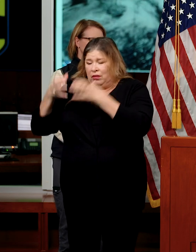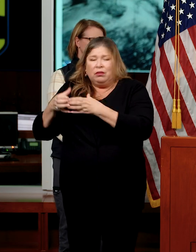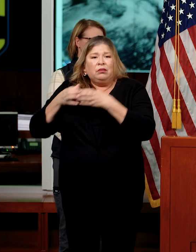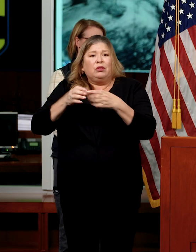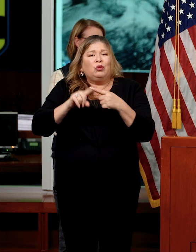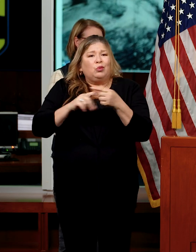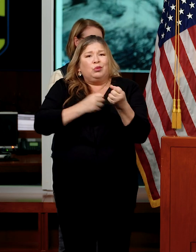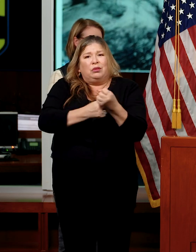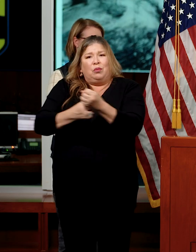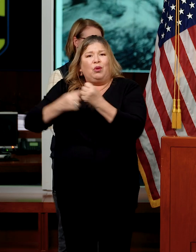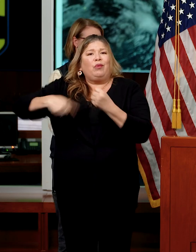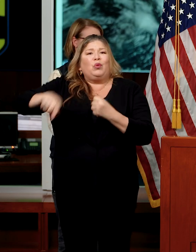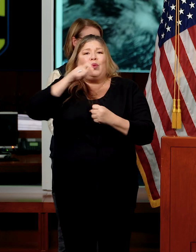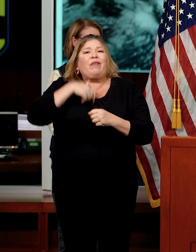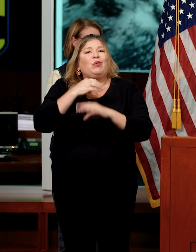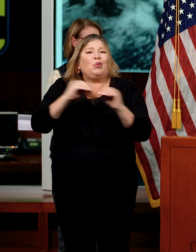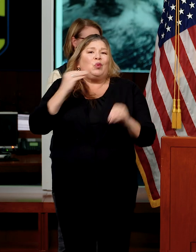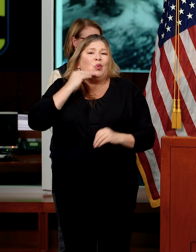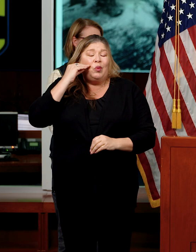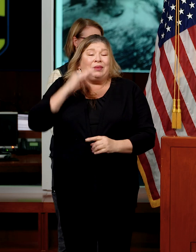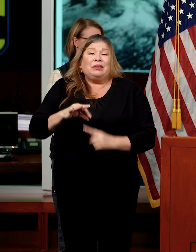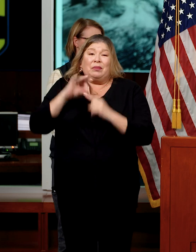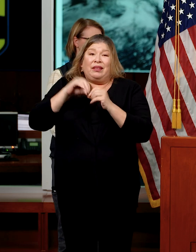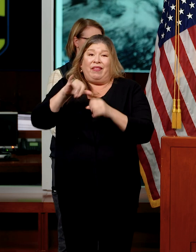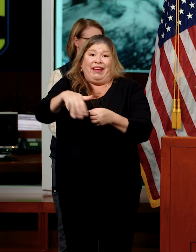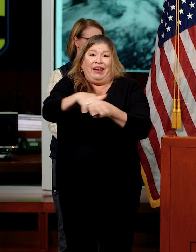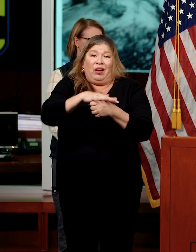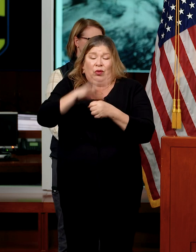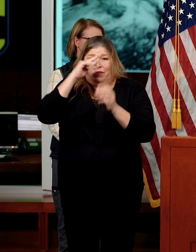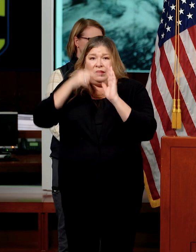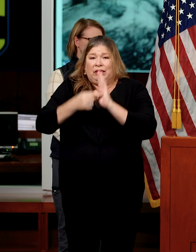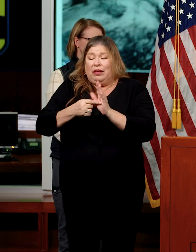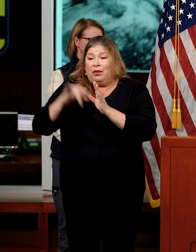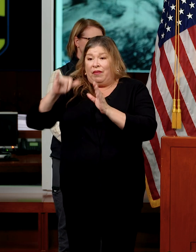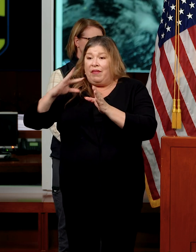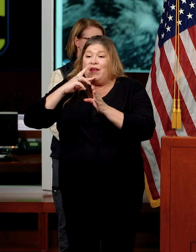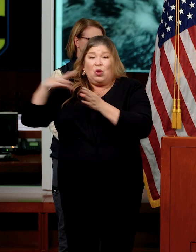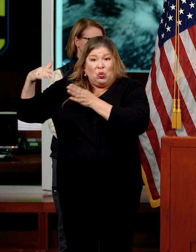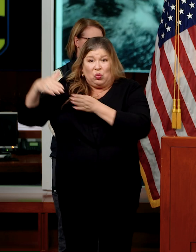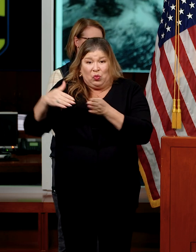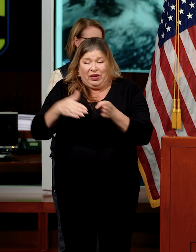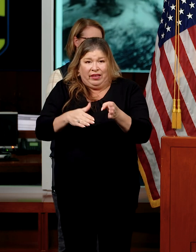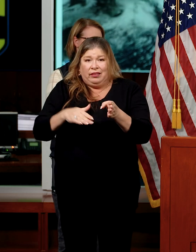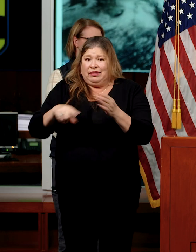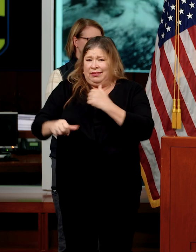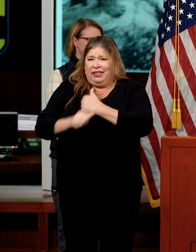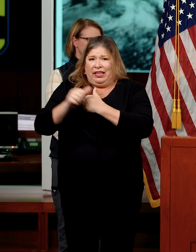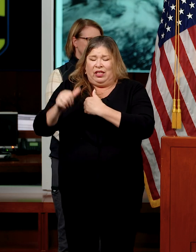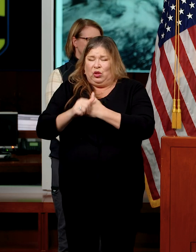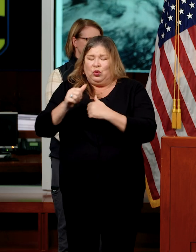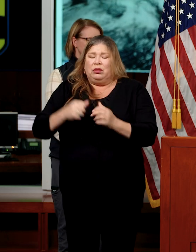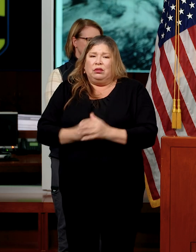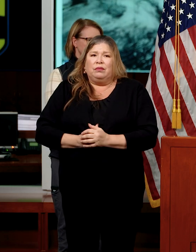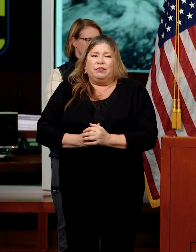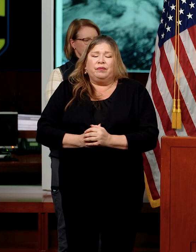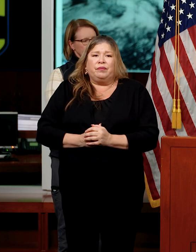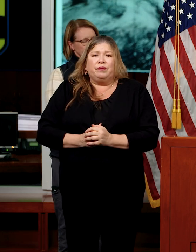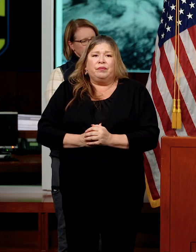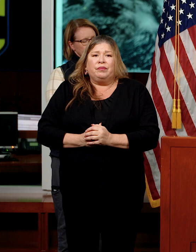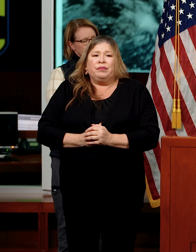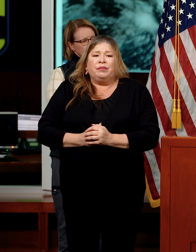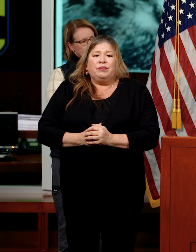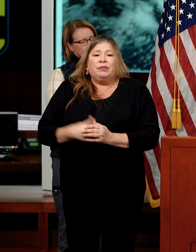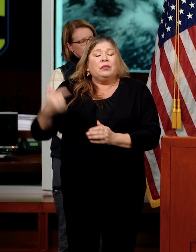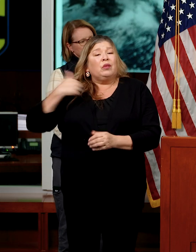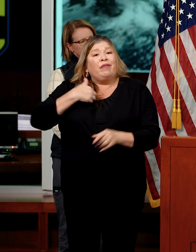support unhoused populations, especially in those areas like the creeks and rivers that were just shared. We are targeting additional